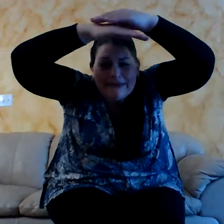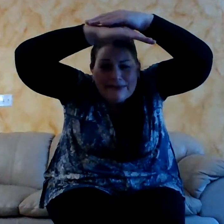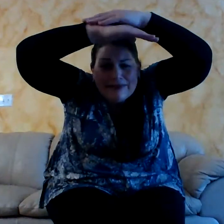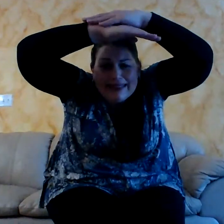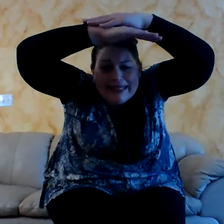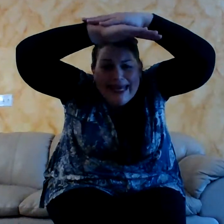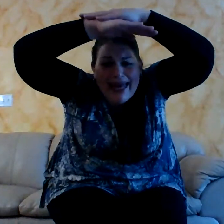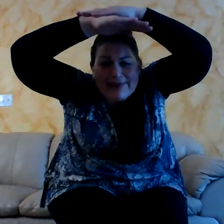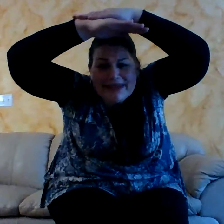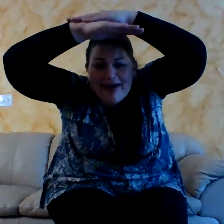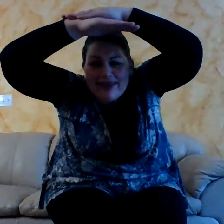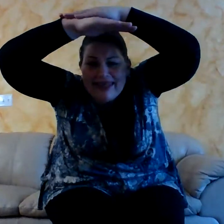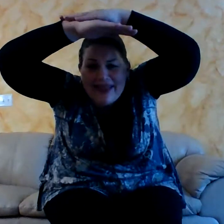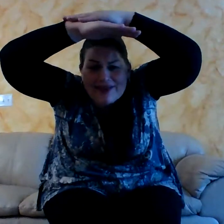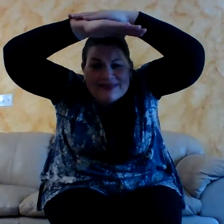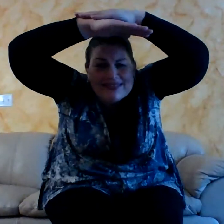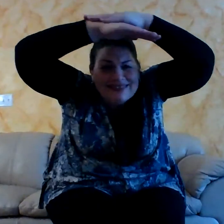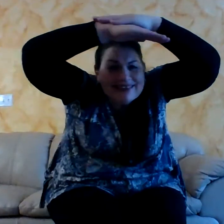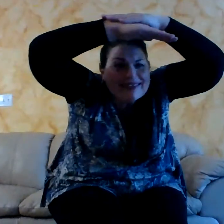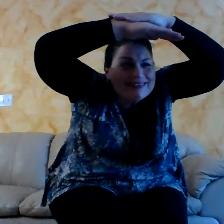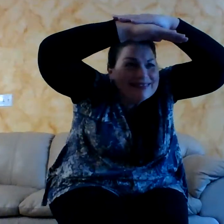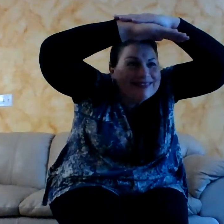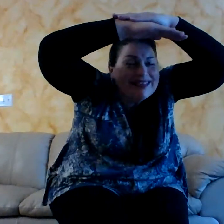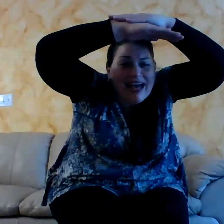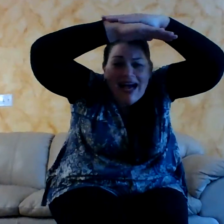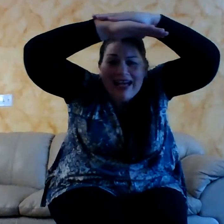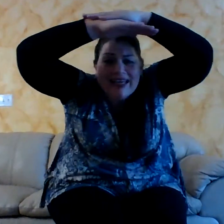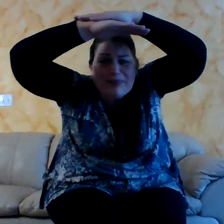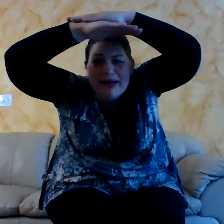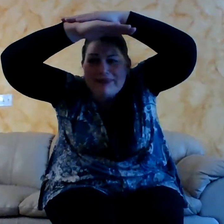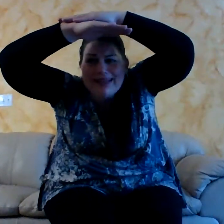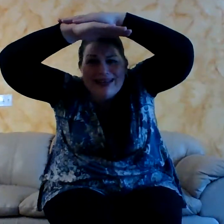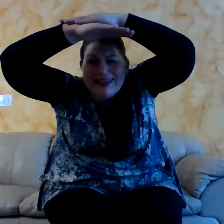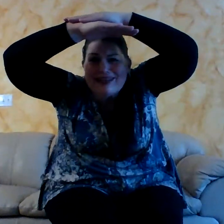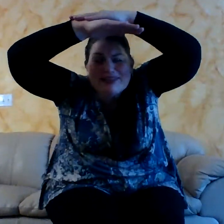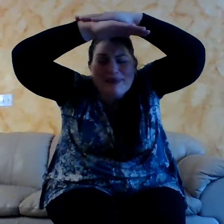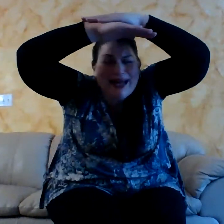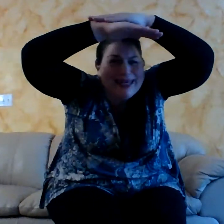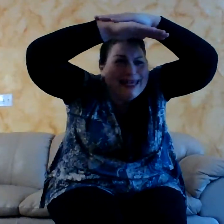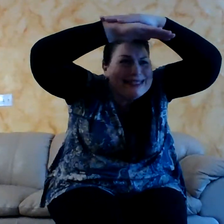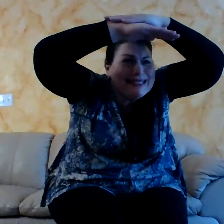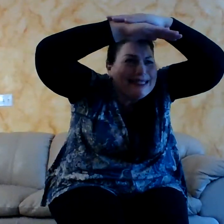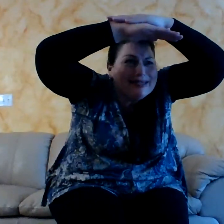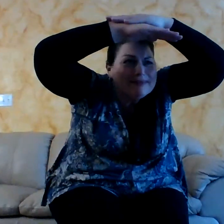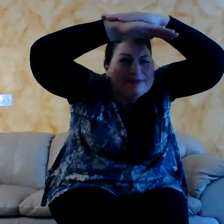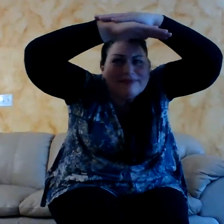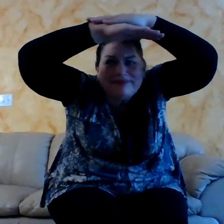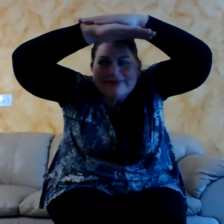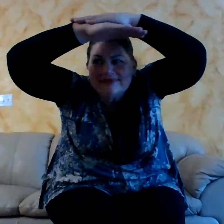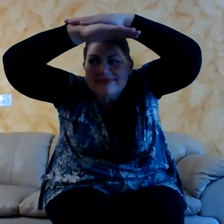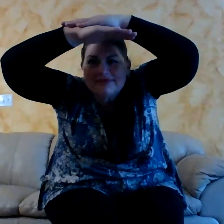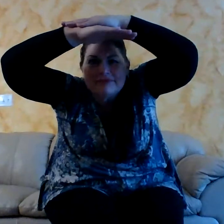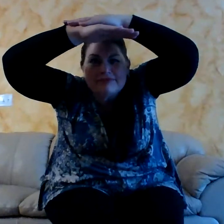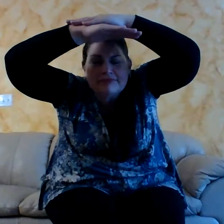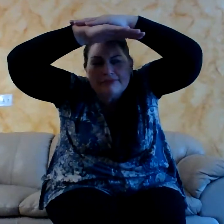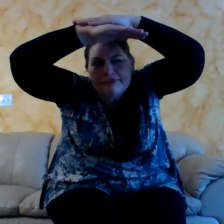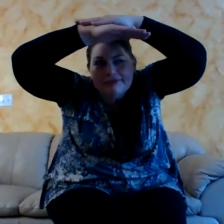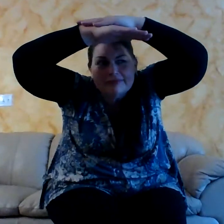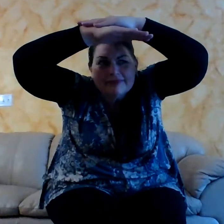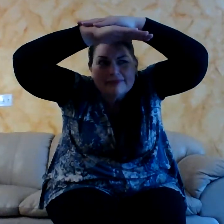We're in the cave now, kiddos. I've got my binoculars. I've got my binoculars, but I can't see them. I'm not scared. I'm a